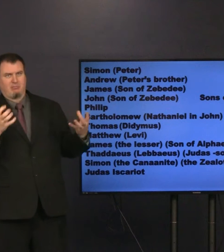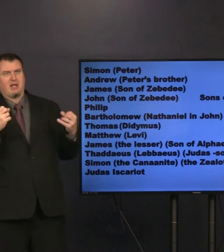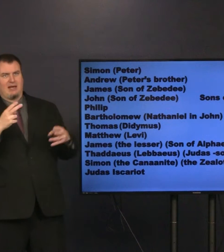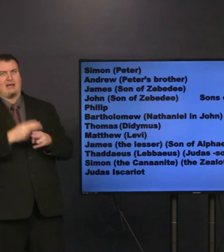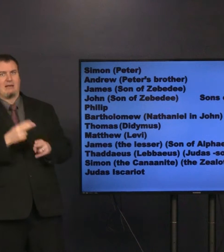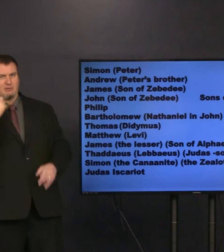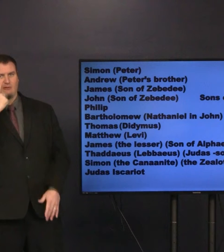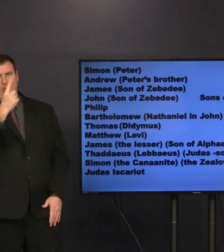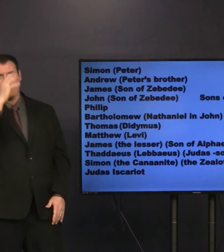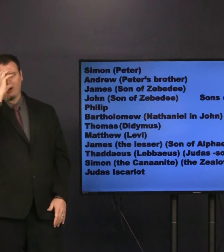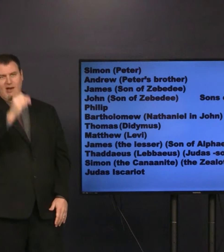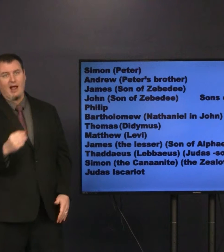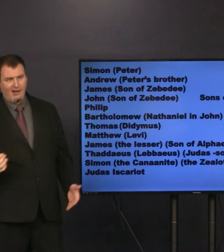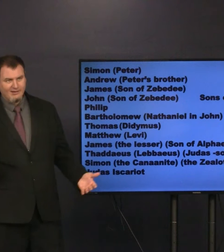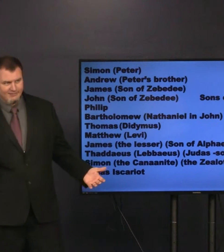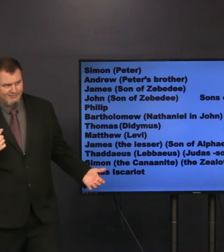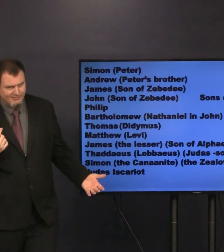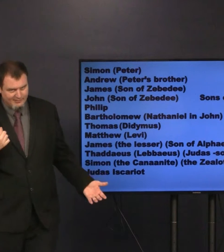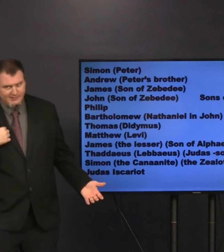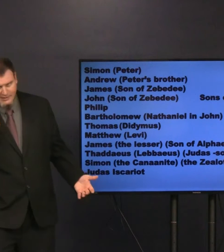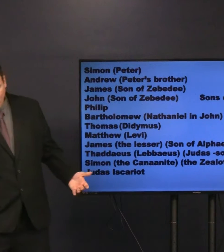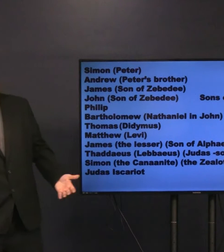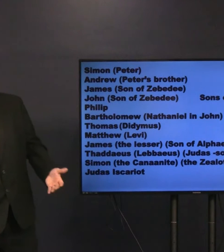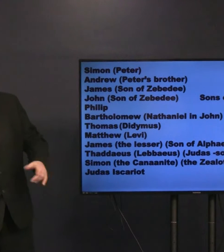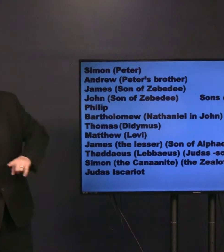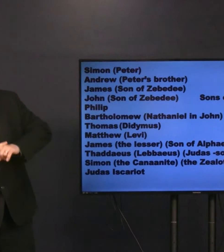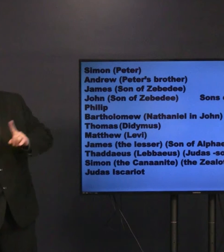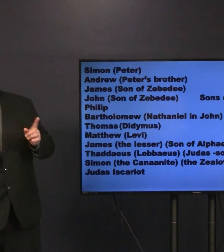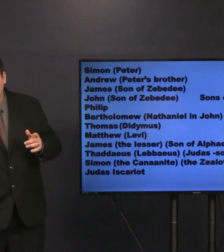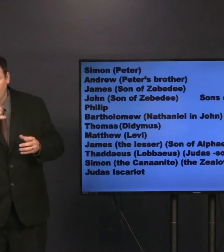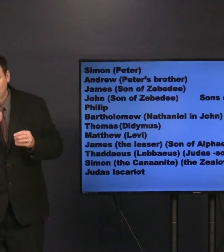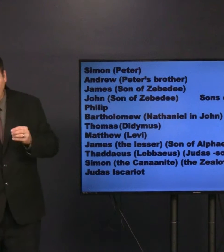There are lots of names here in one person. I know.